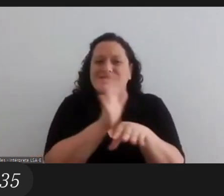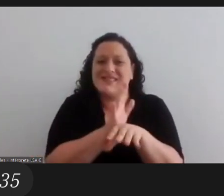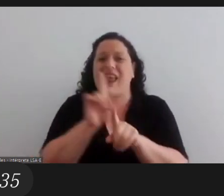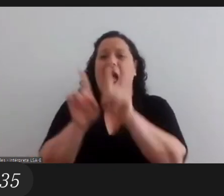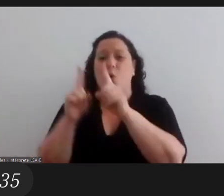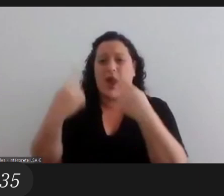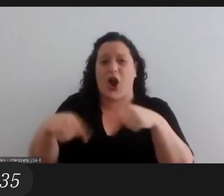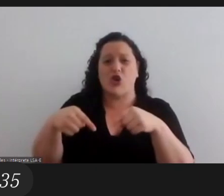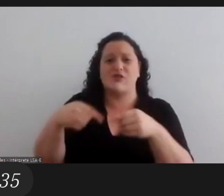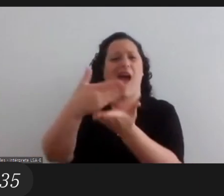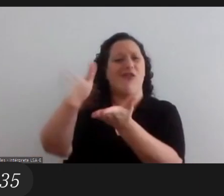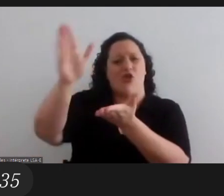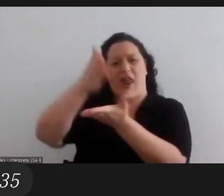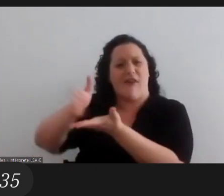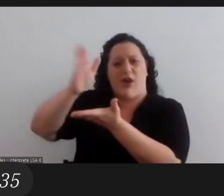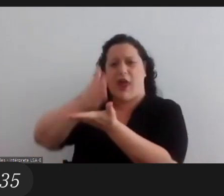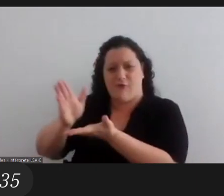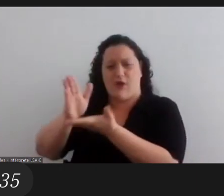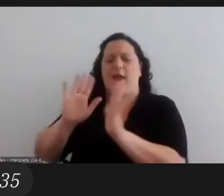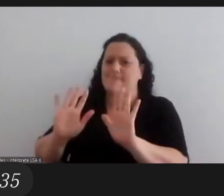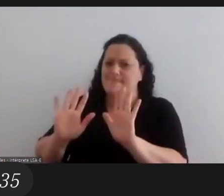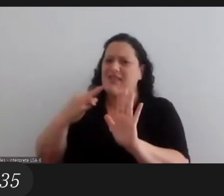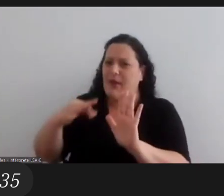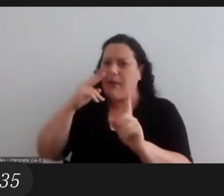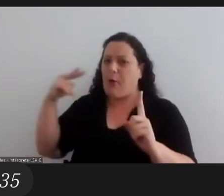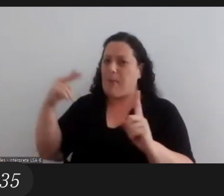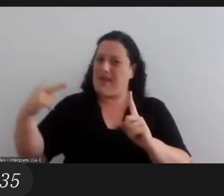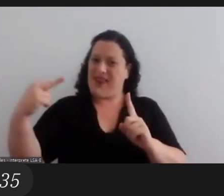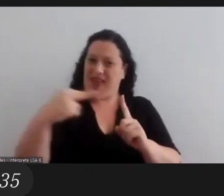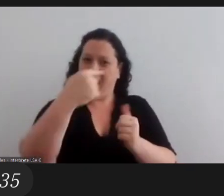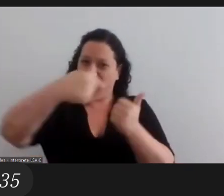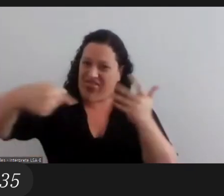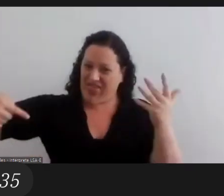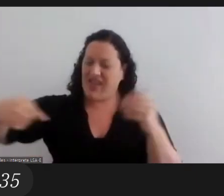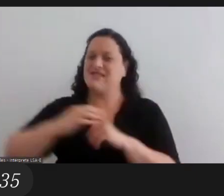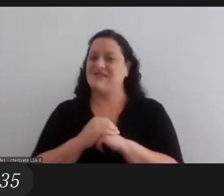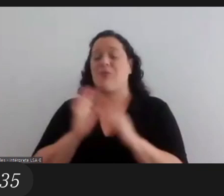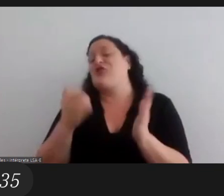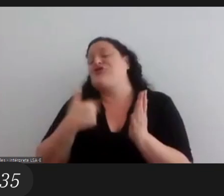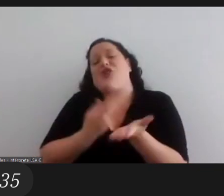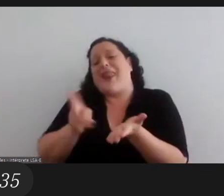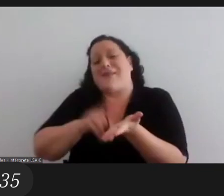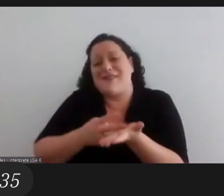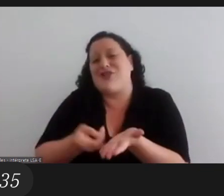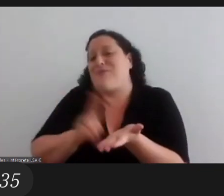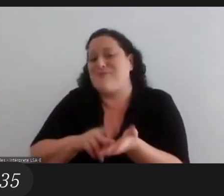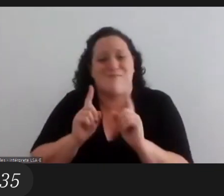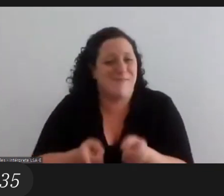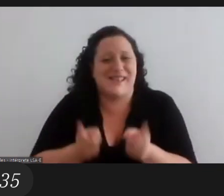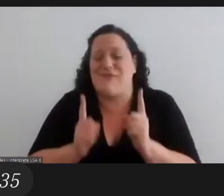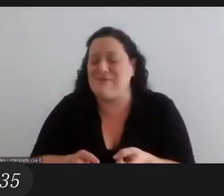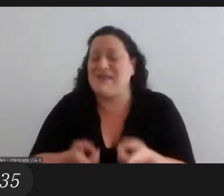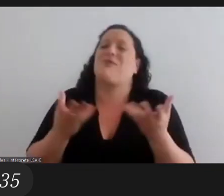typical things that are included in cinema i'm repeating myself perhaps now but to think